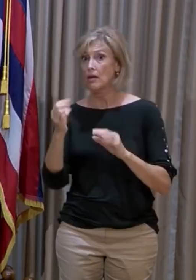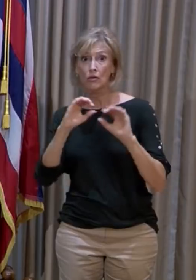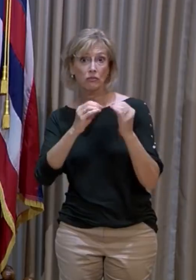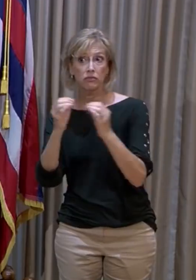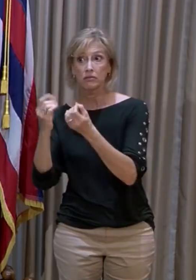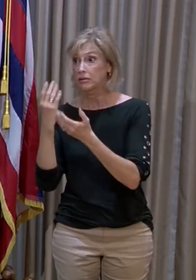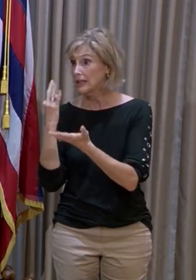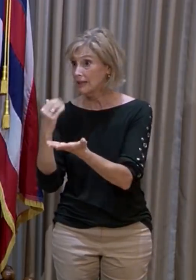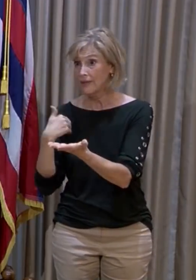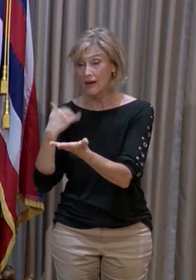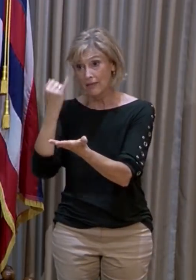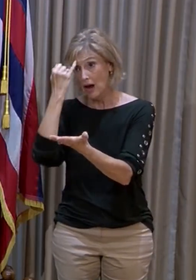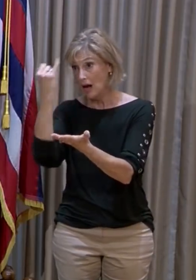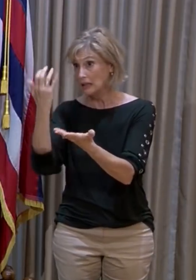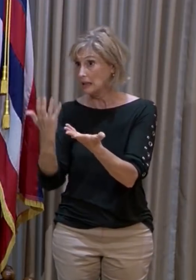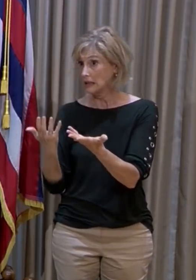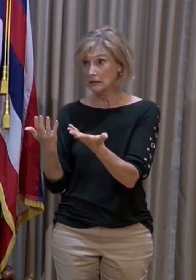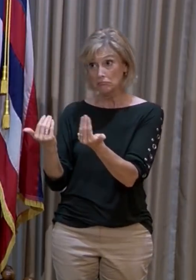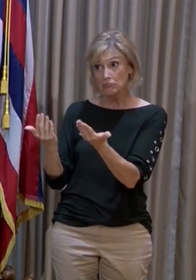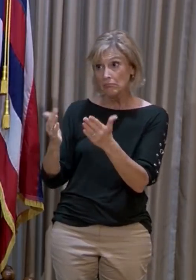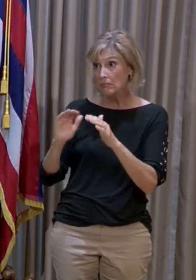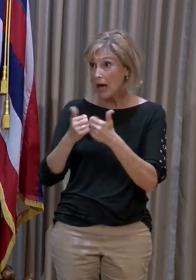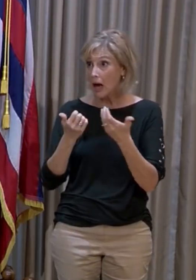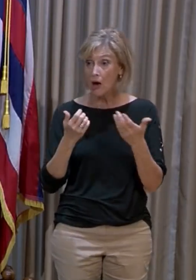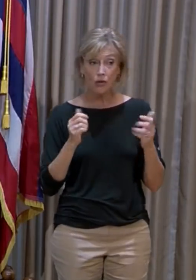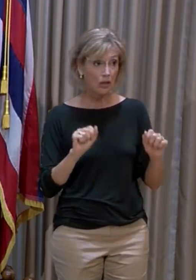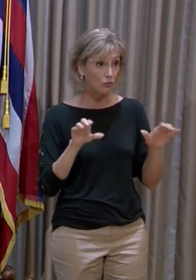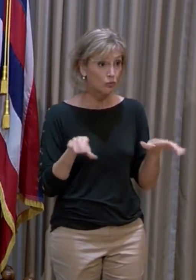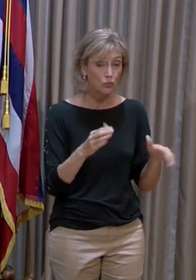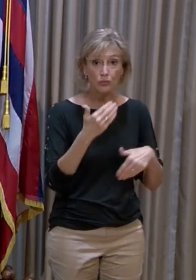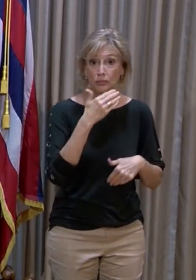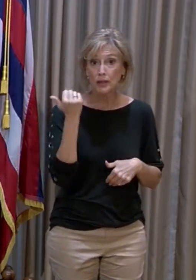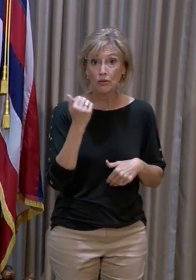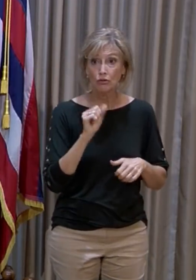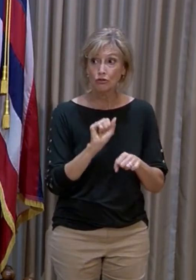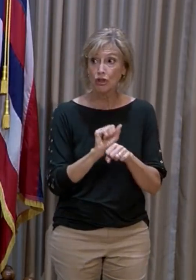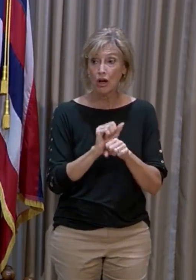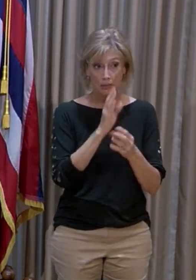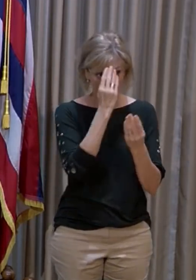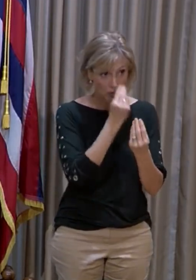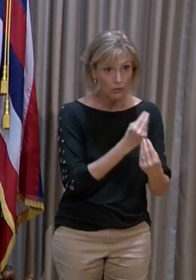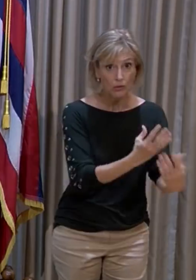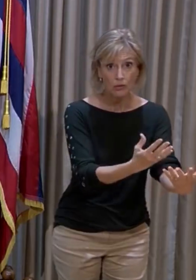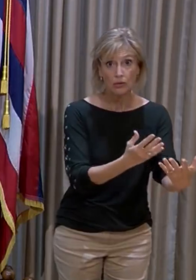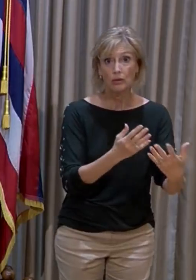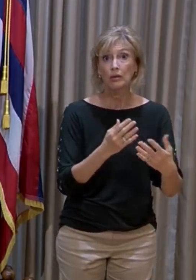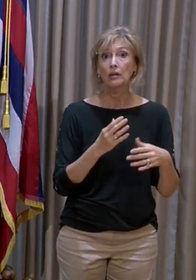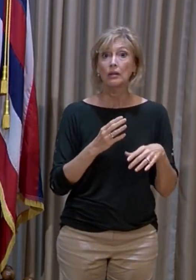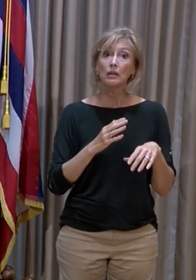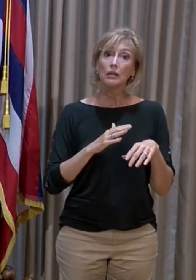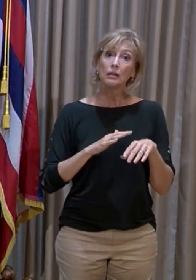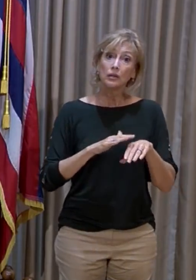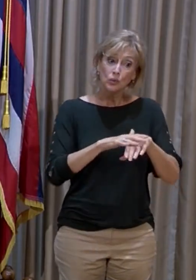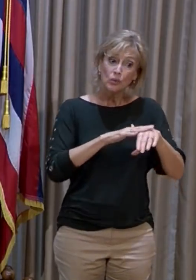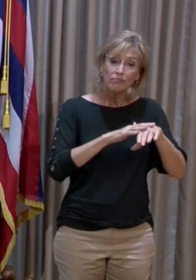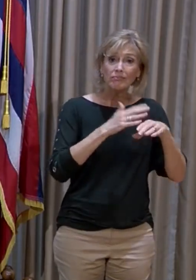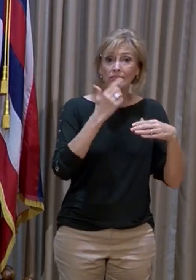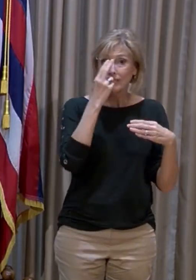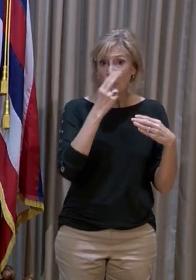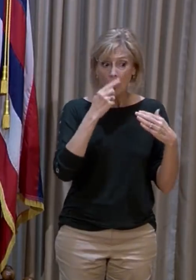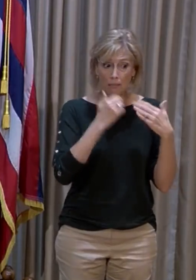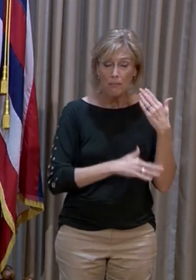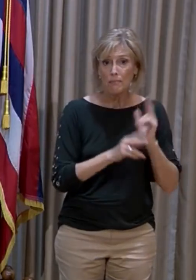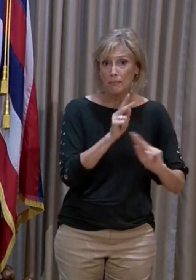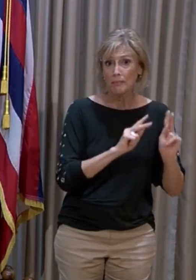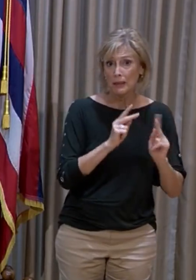has ideas about how we can do a better job of responding to the Native Hawaiian community, getting